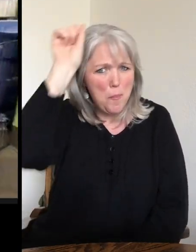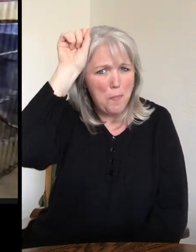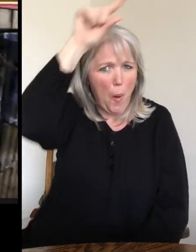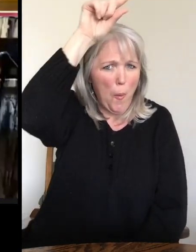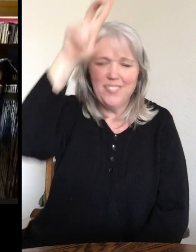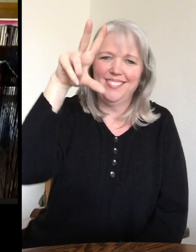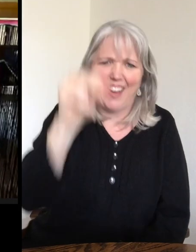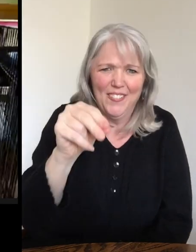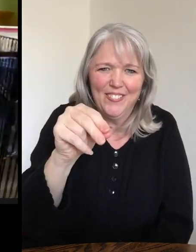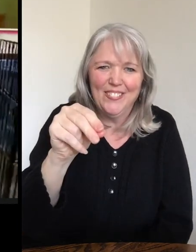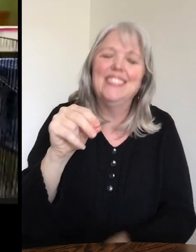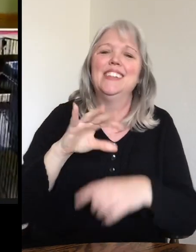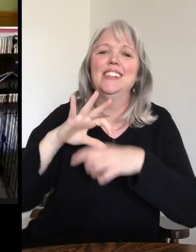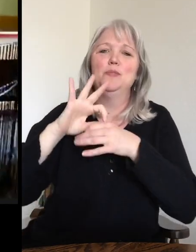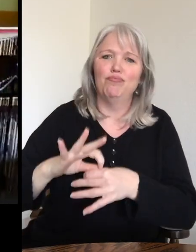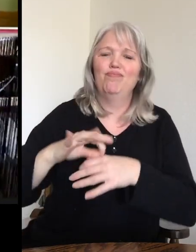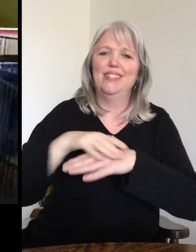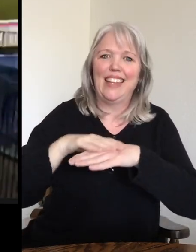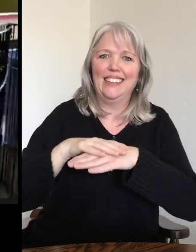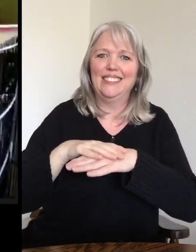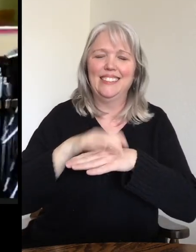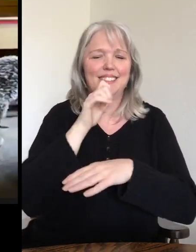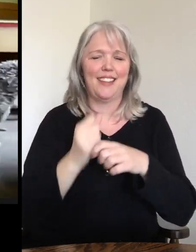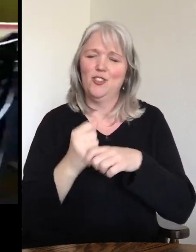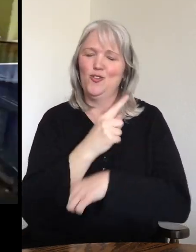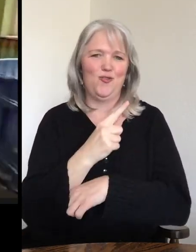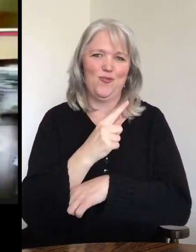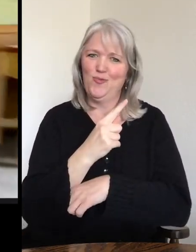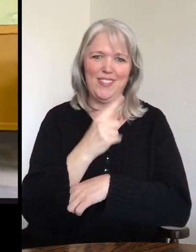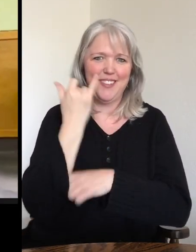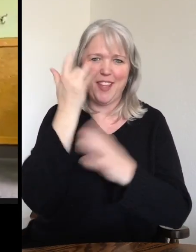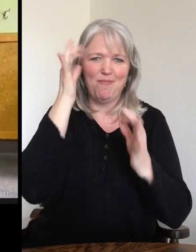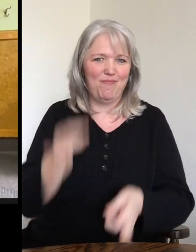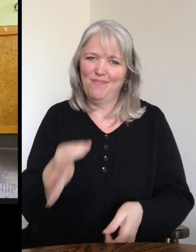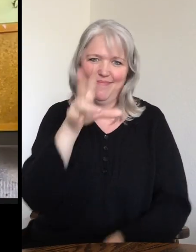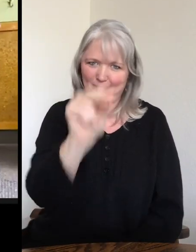anchored into their skin. And so it does not shoot just because they feel like it.